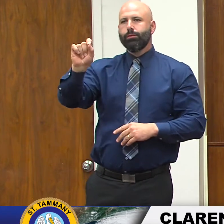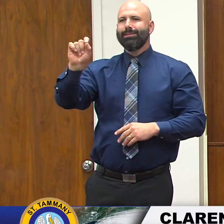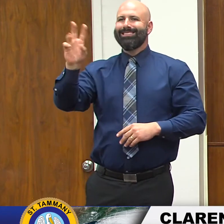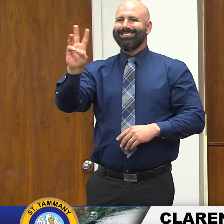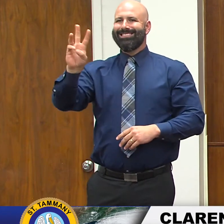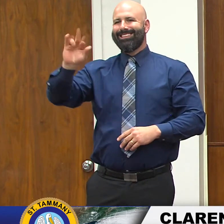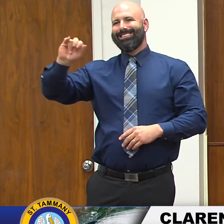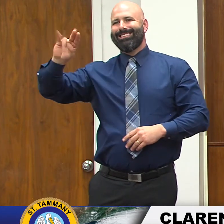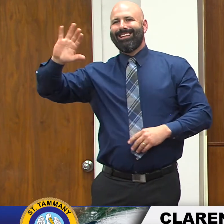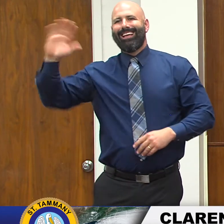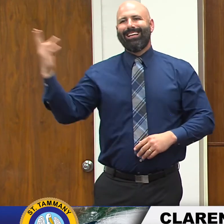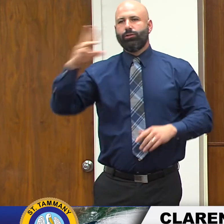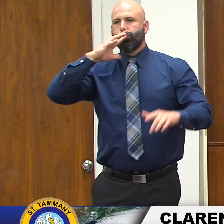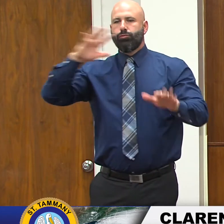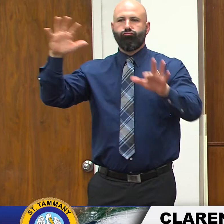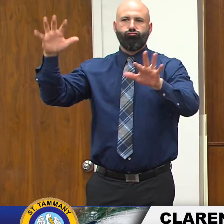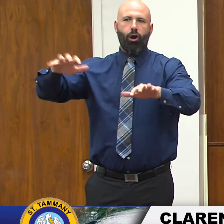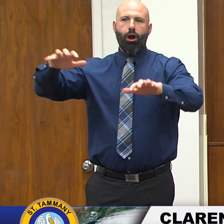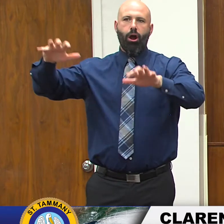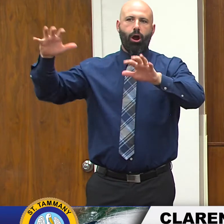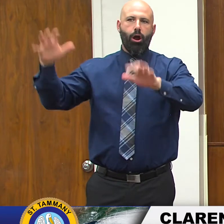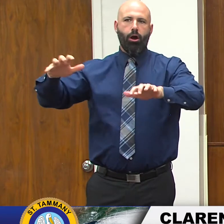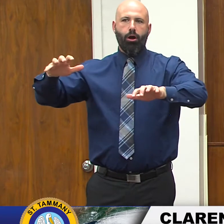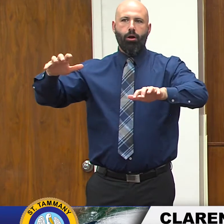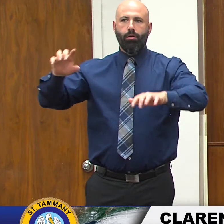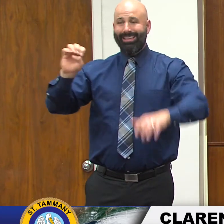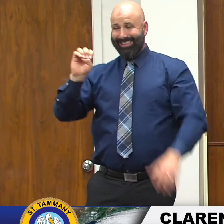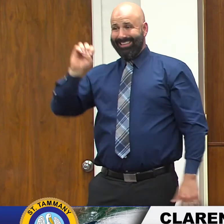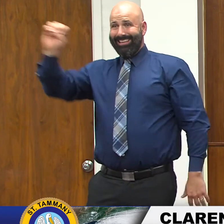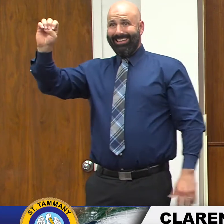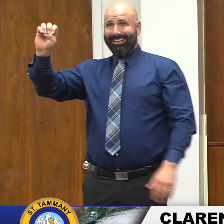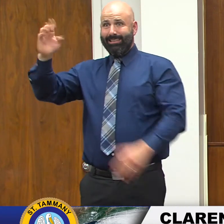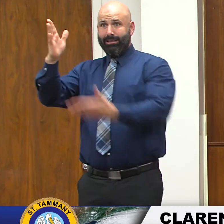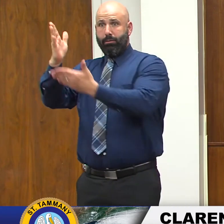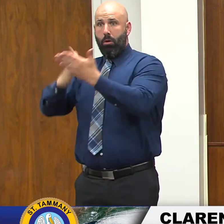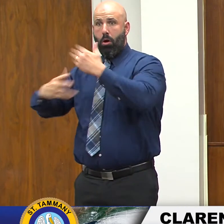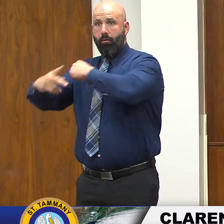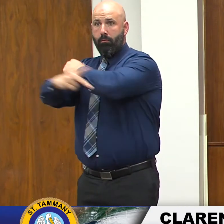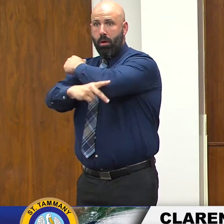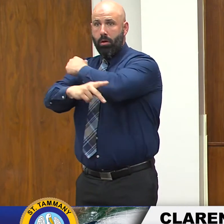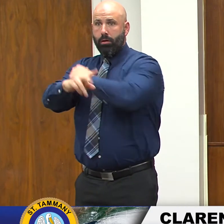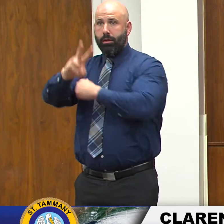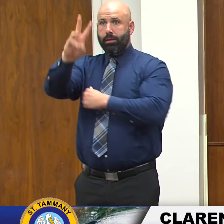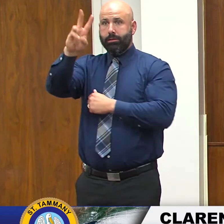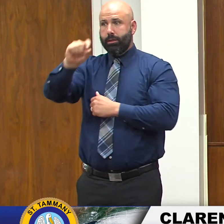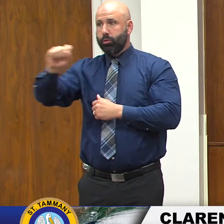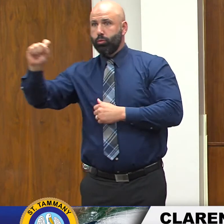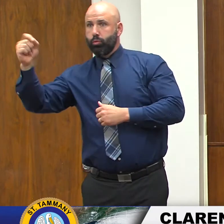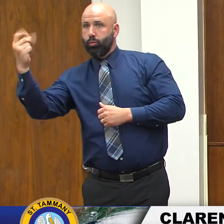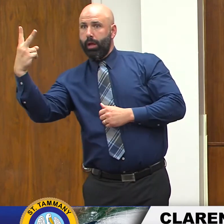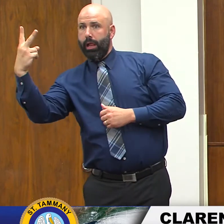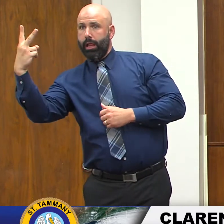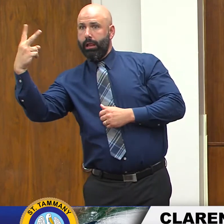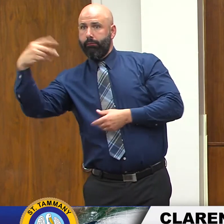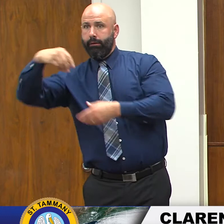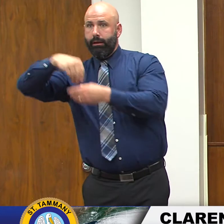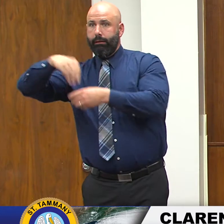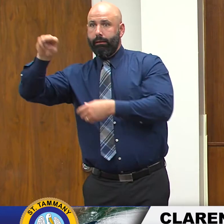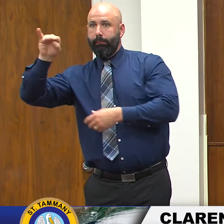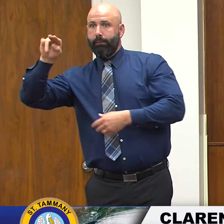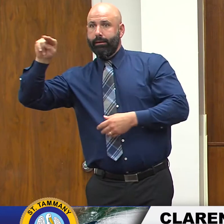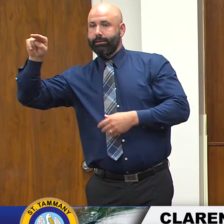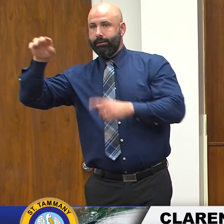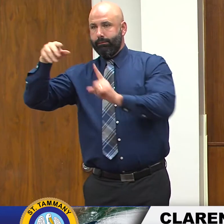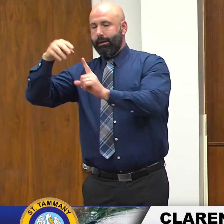extreme east side of the parish we're looking at anywhere from six to ten in the Mississippi that's quite a bit of water